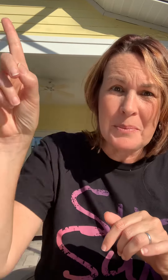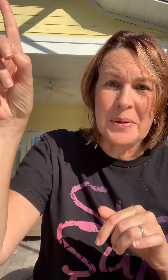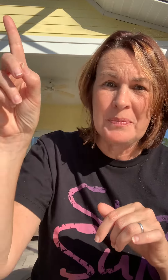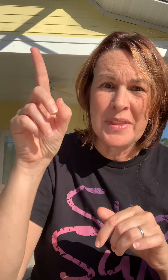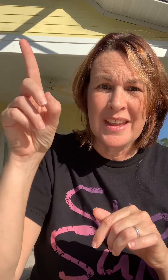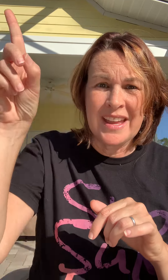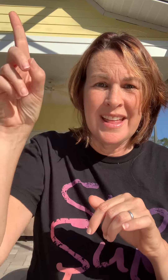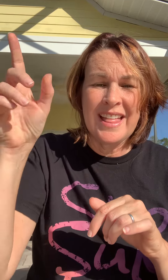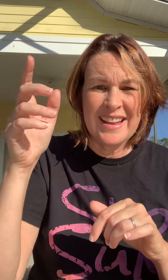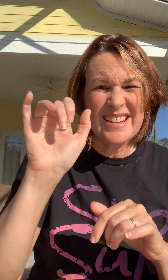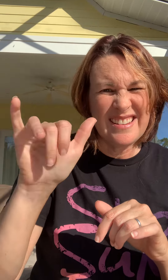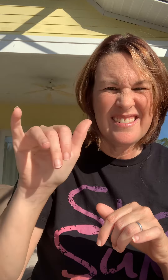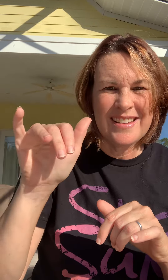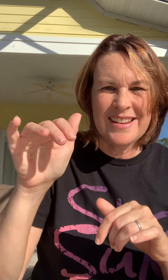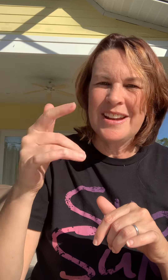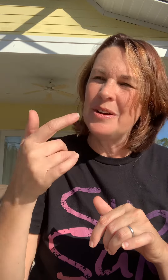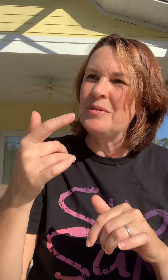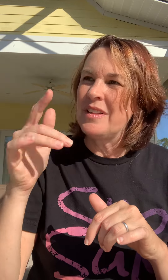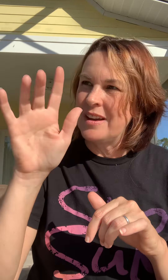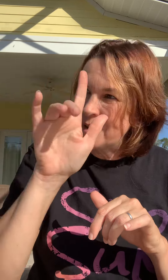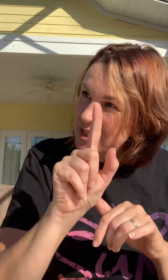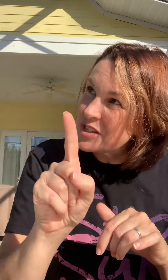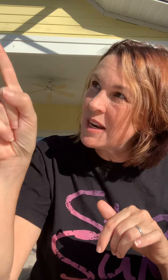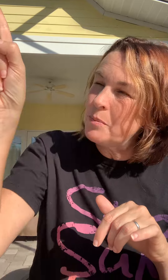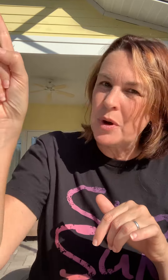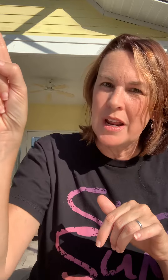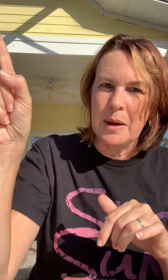you know we just kind of point up